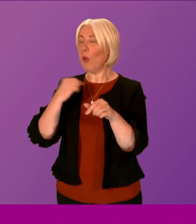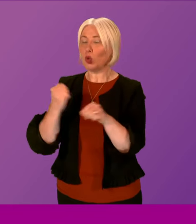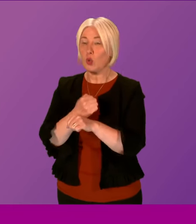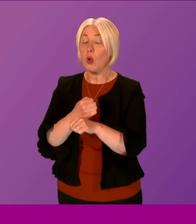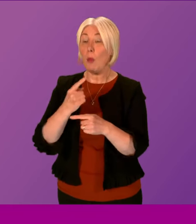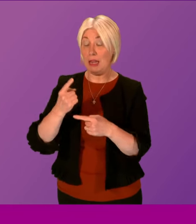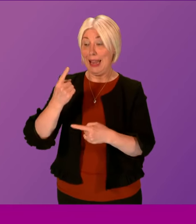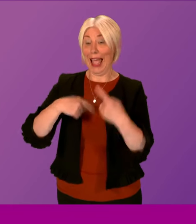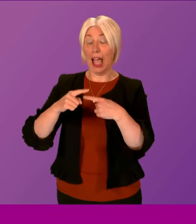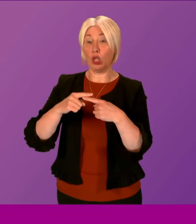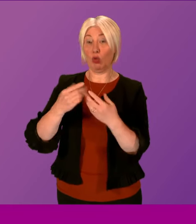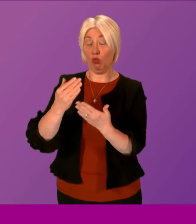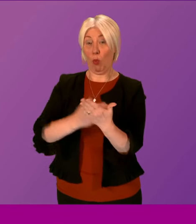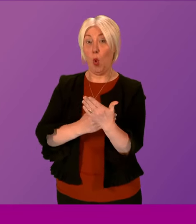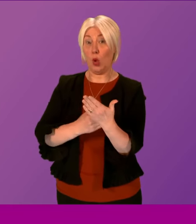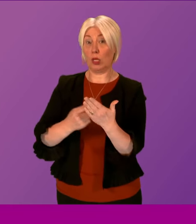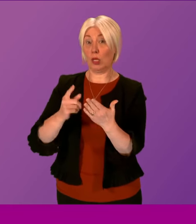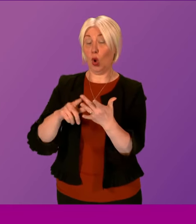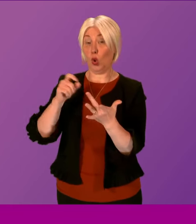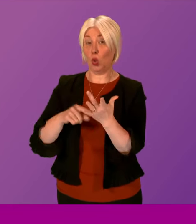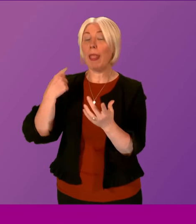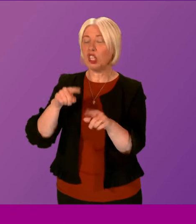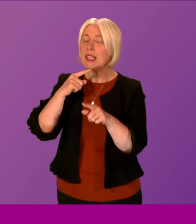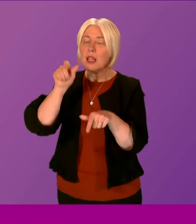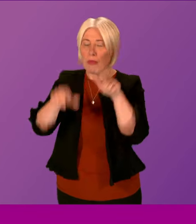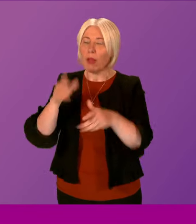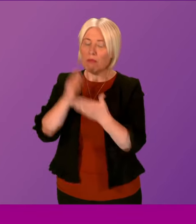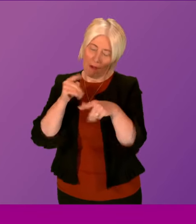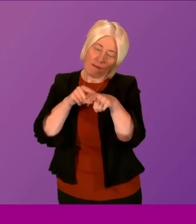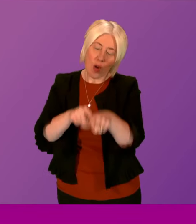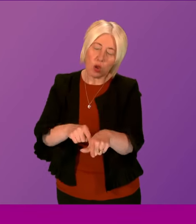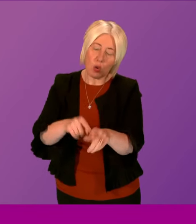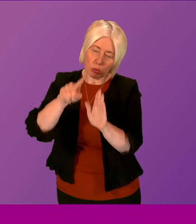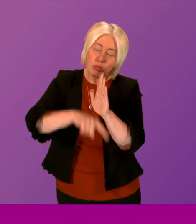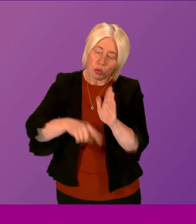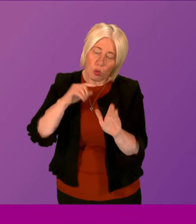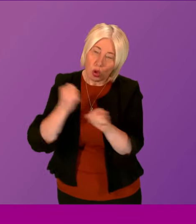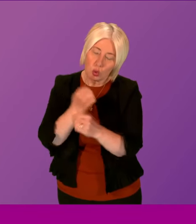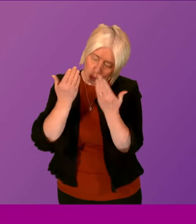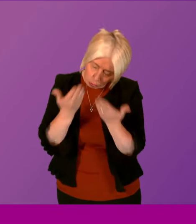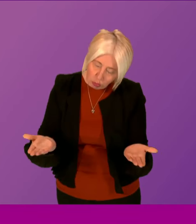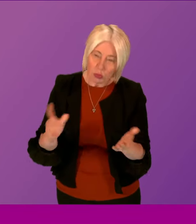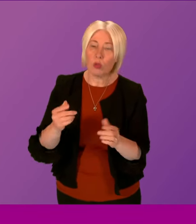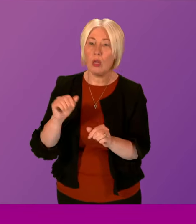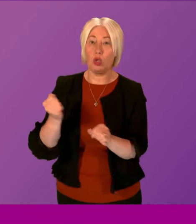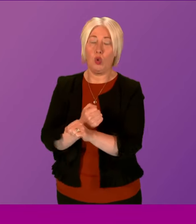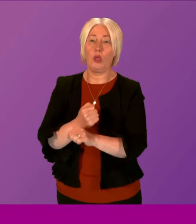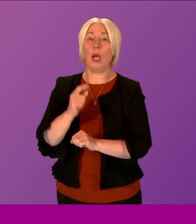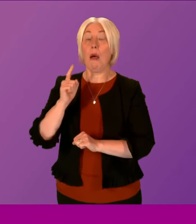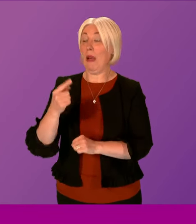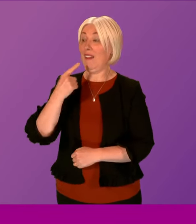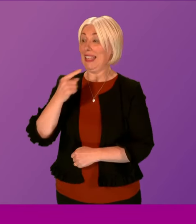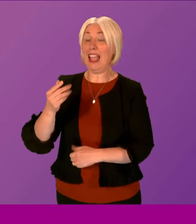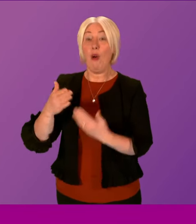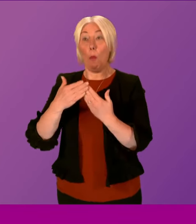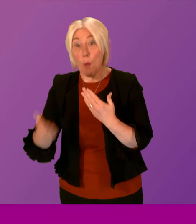report published in October last year. But as I said to Murdo Fraser previously, if there is